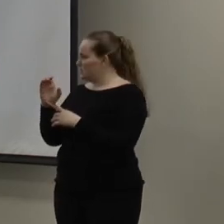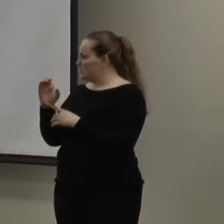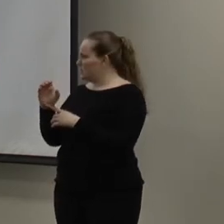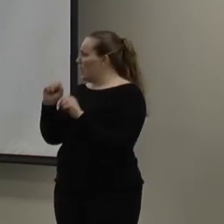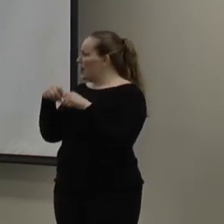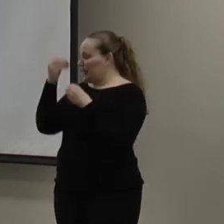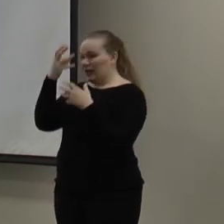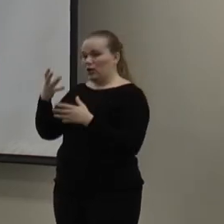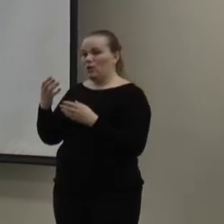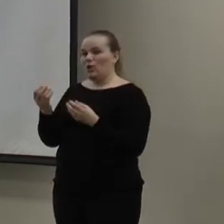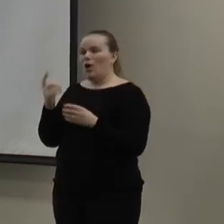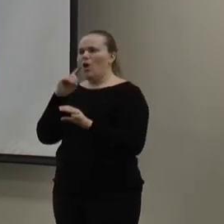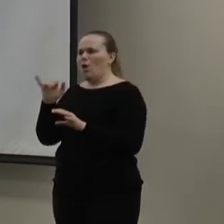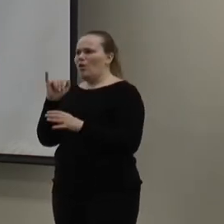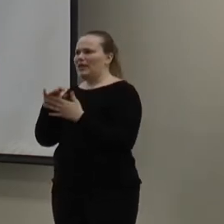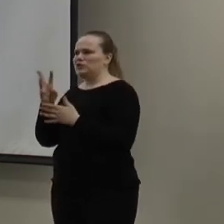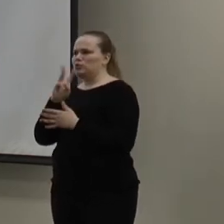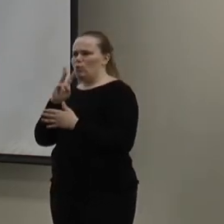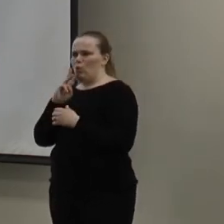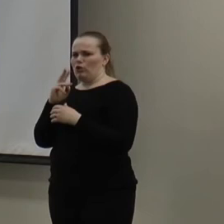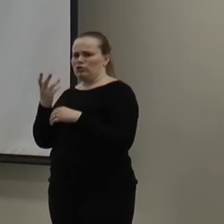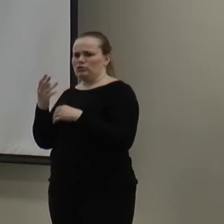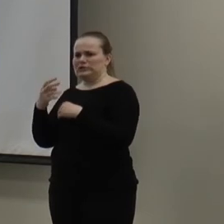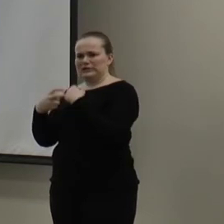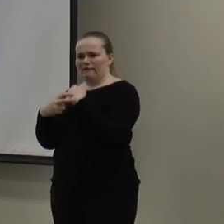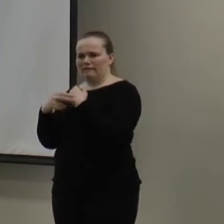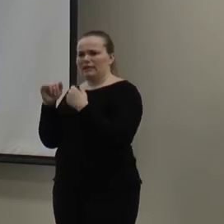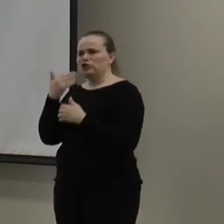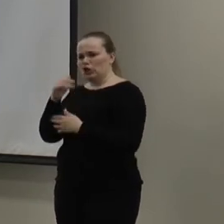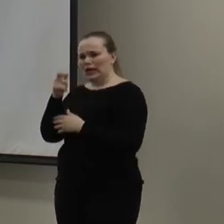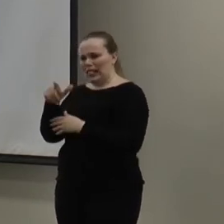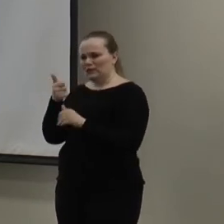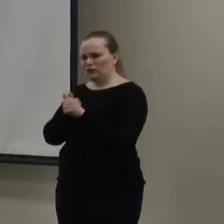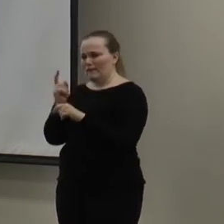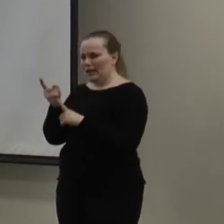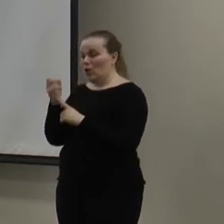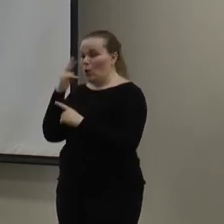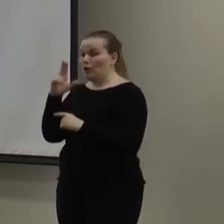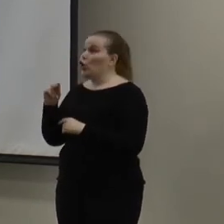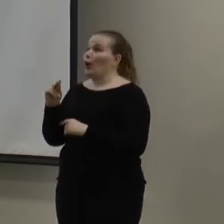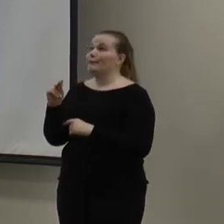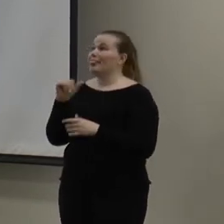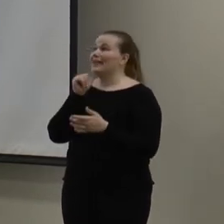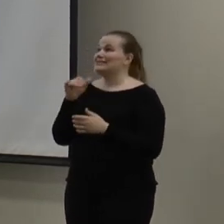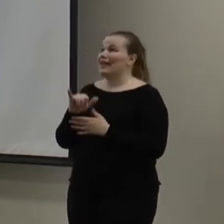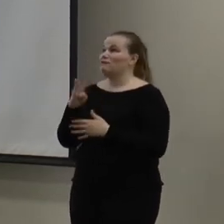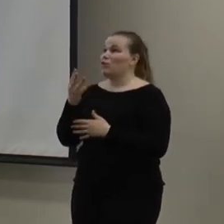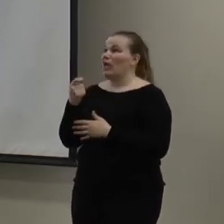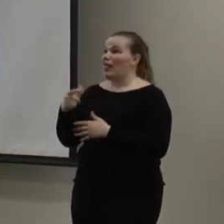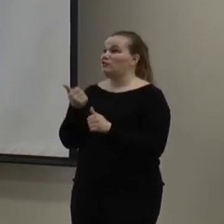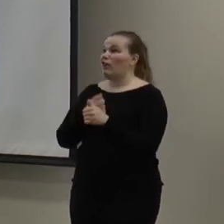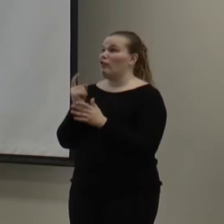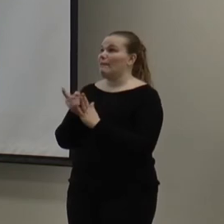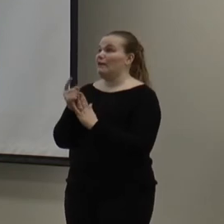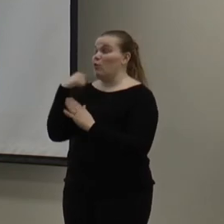be able to tell you, okay, well, oh, this is WaterSense. This is a good gallons per minute rate. Or, no, this is like four gallons per minute